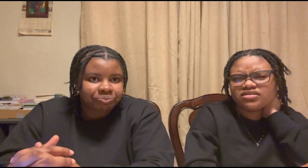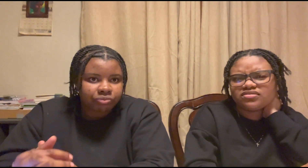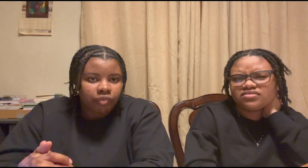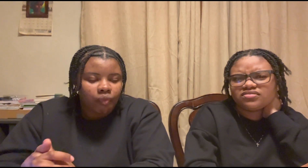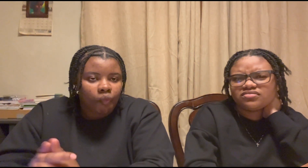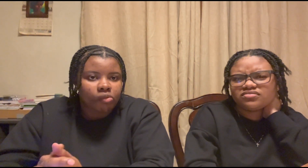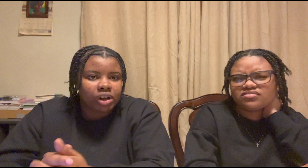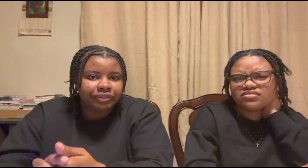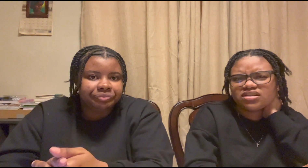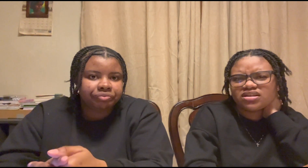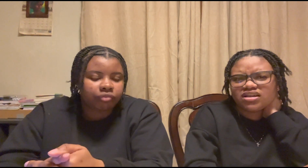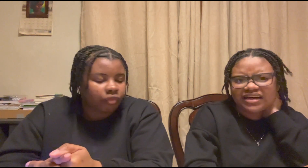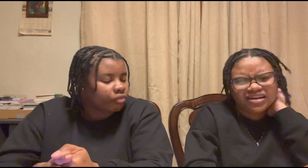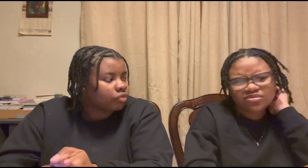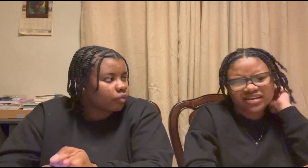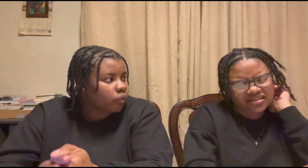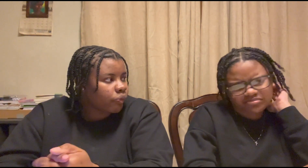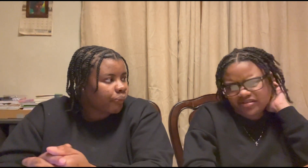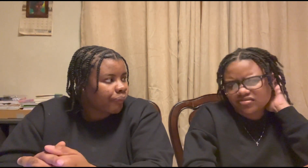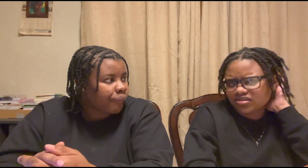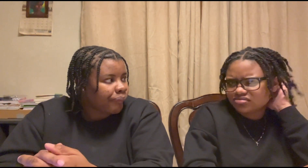i don't like big crowds